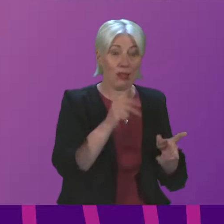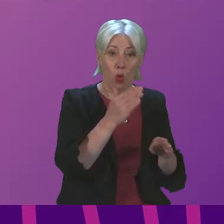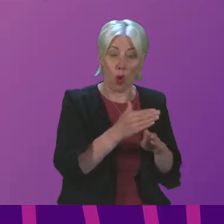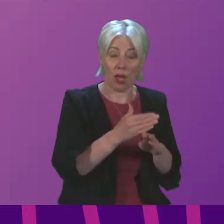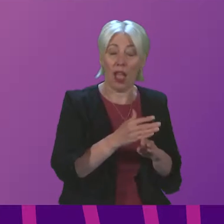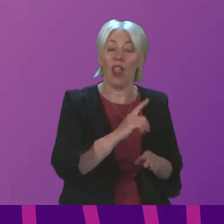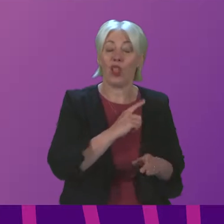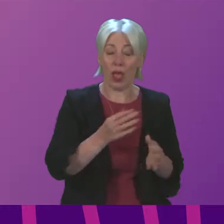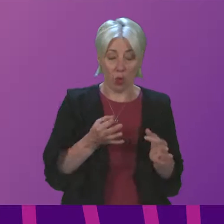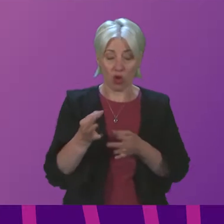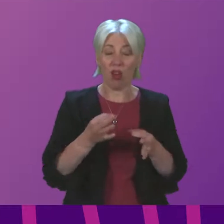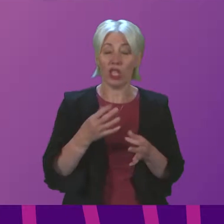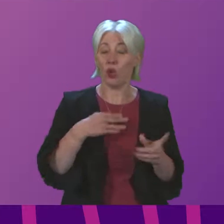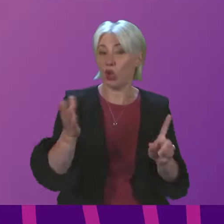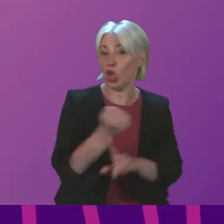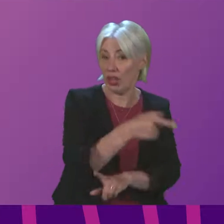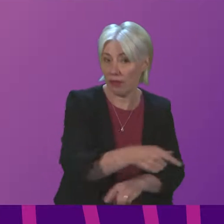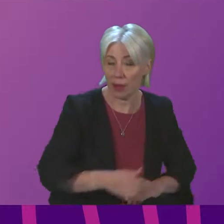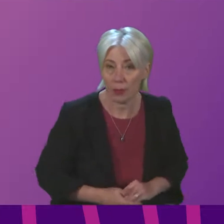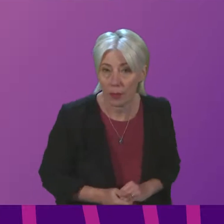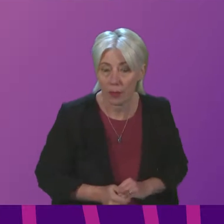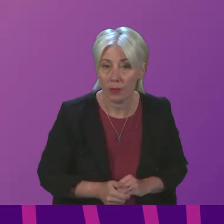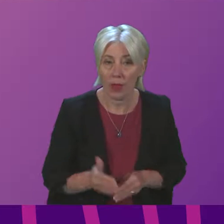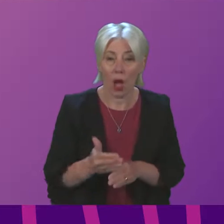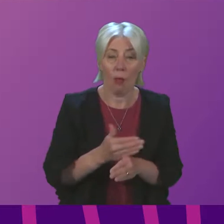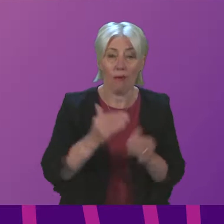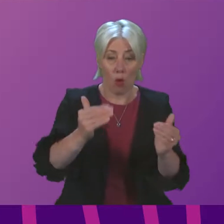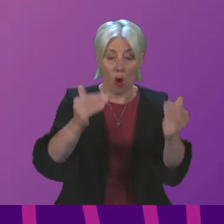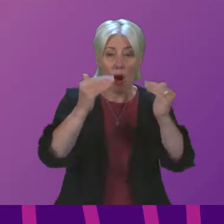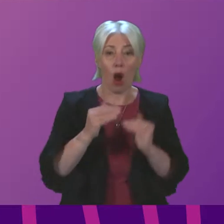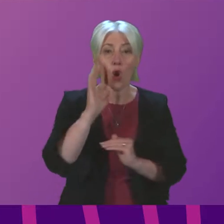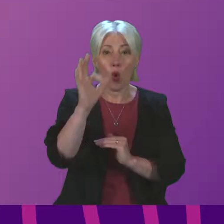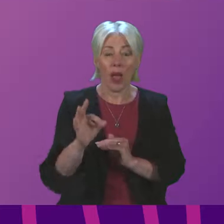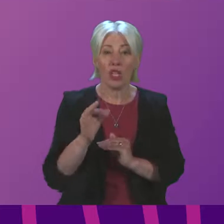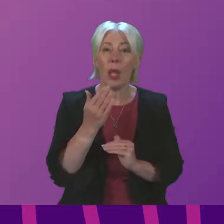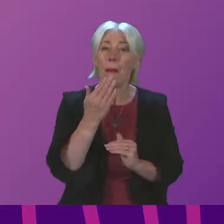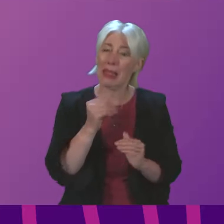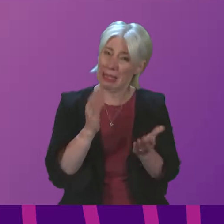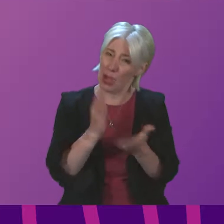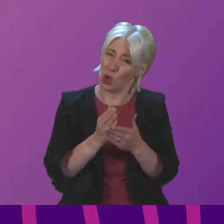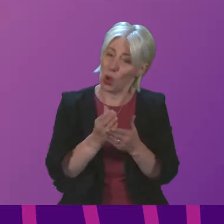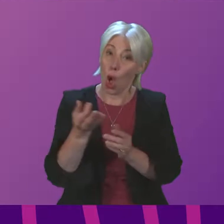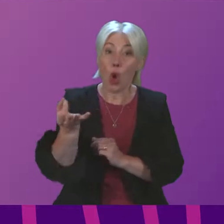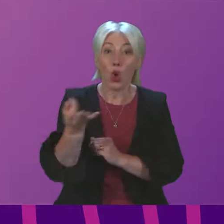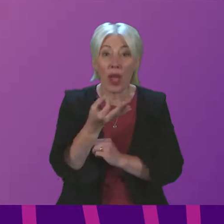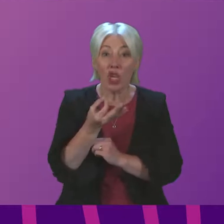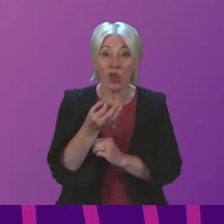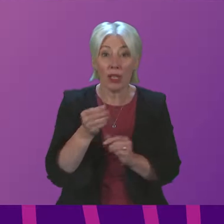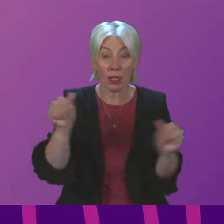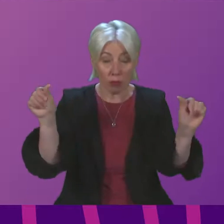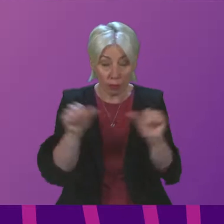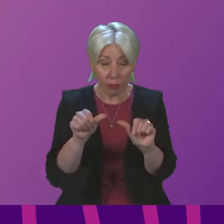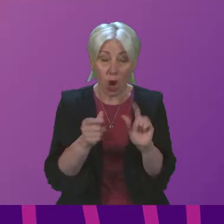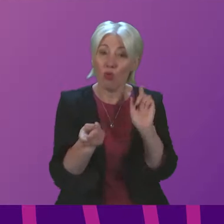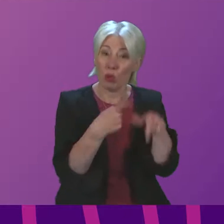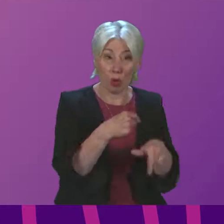hearing building strategy aims to achieve. Thank you. Before I move on to the next question, can I please ask for more succinct questions and responses? I